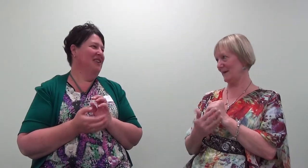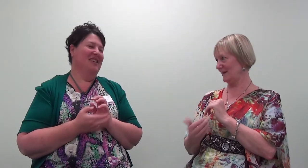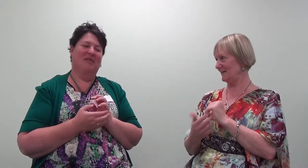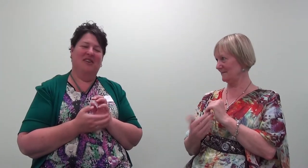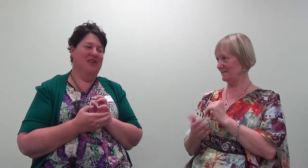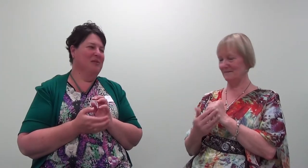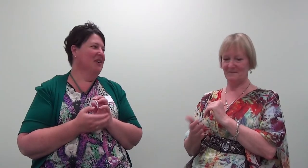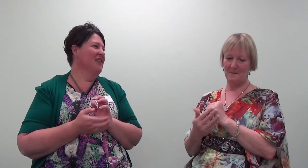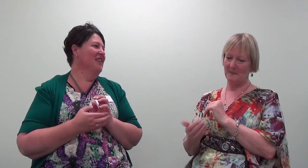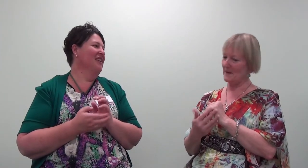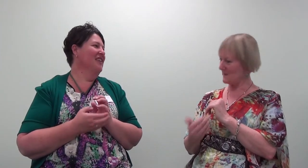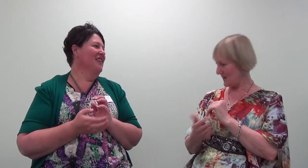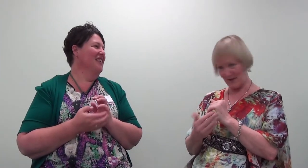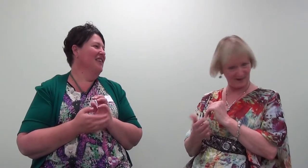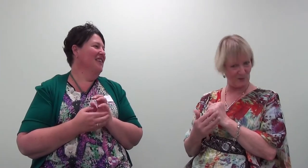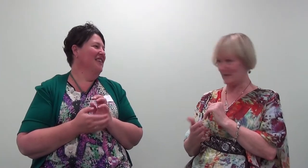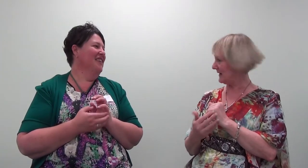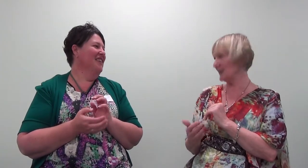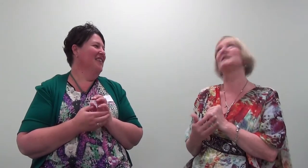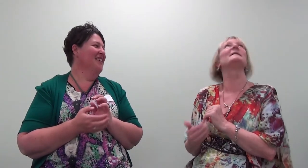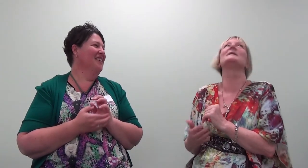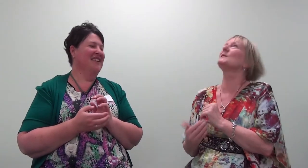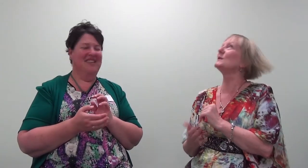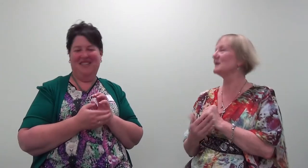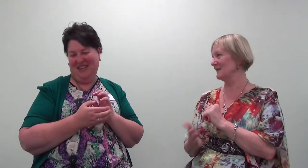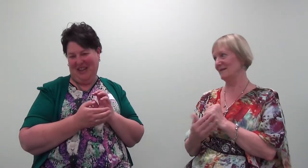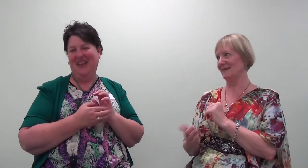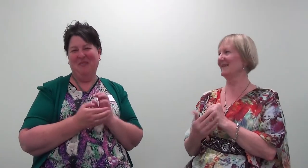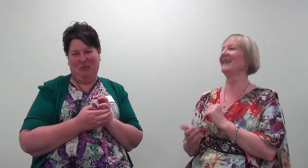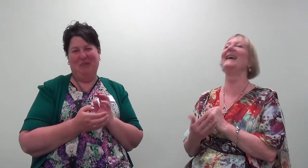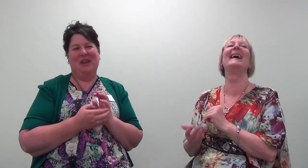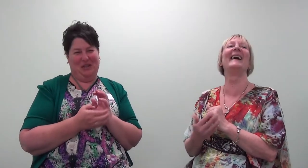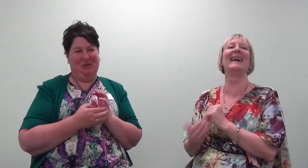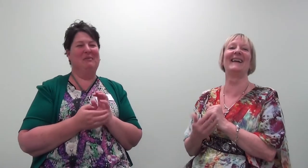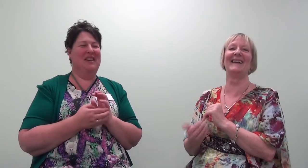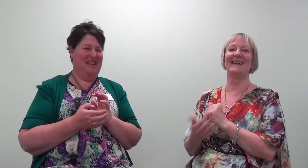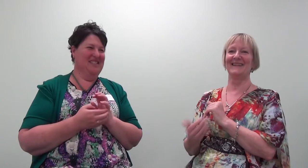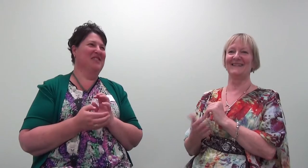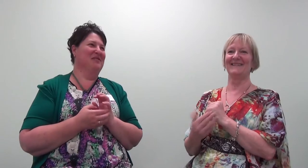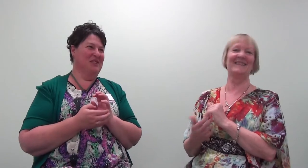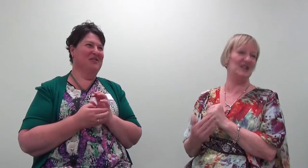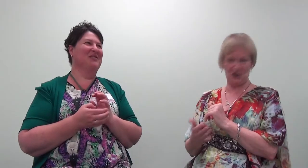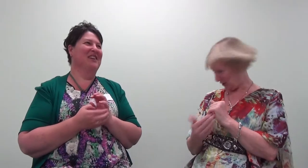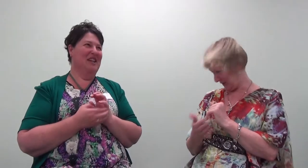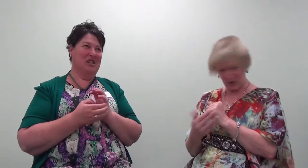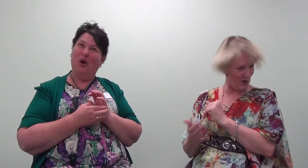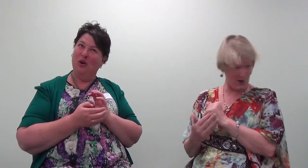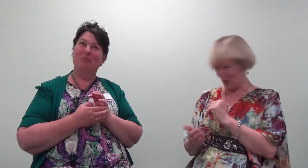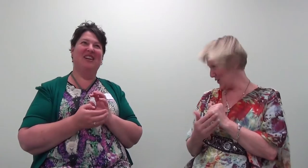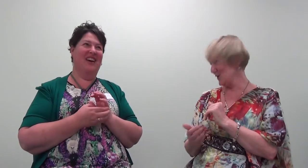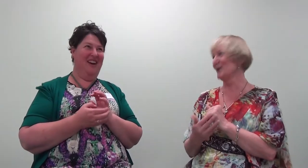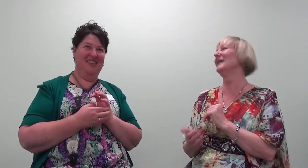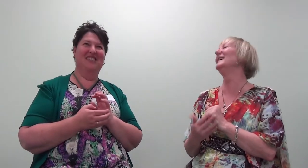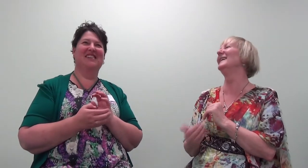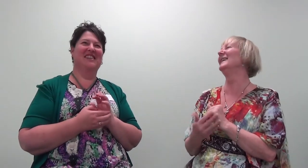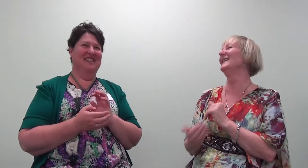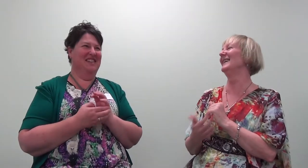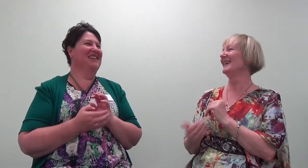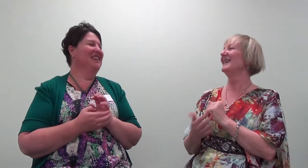there. No, I don't want to go there. Maybe that's why my neck's stiff and sore. Yeah. Maybe that's why my neck's stiff and sore. It's holding me down. No! Yeah.